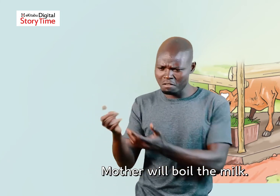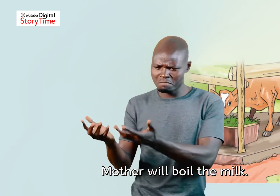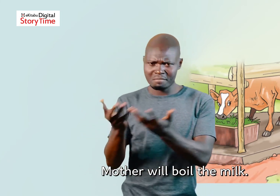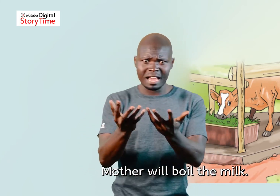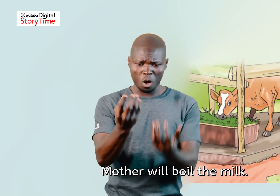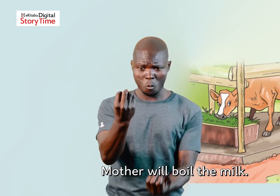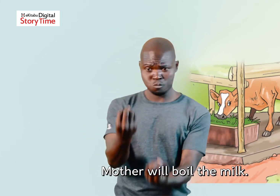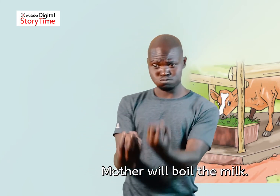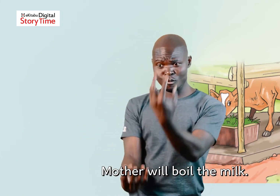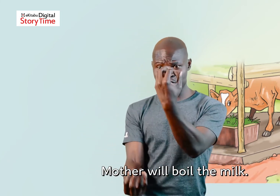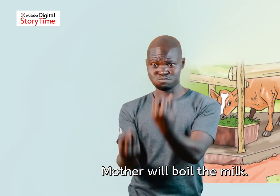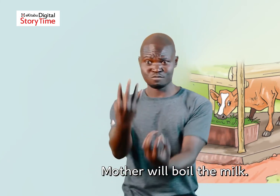Mother will boil the milk